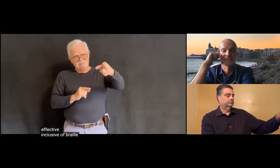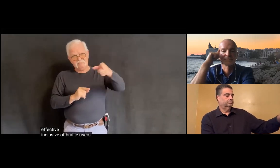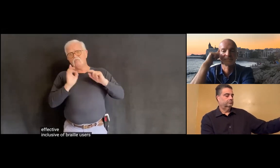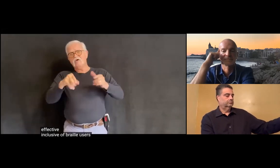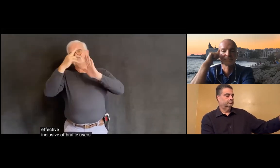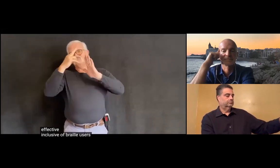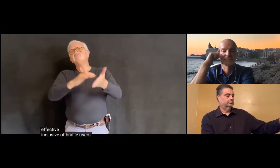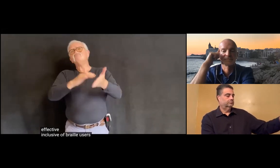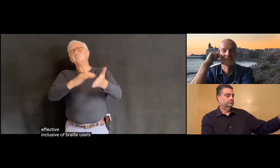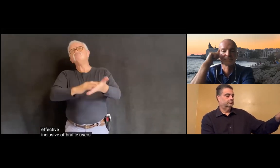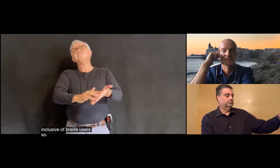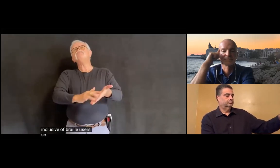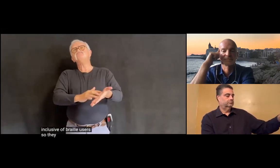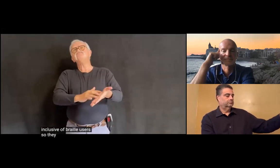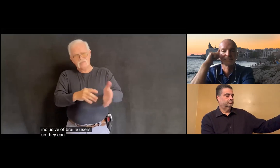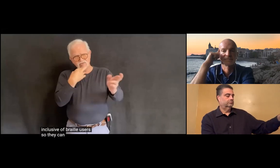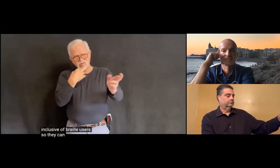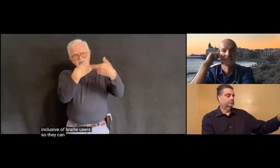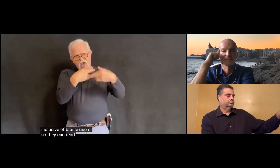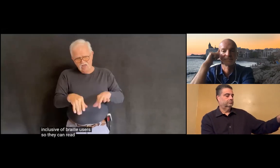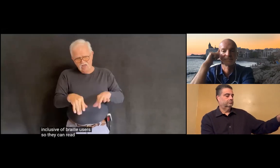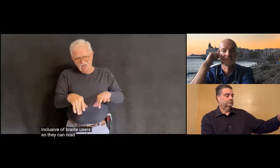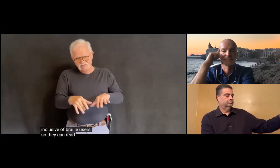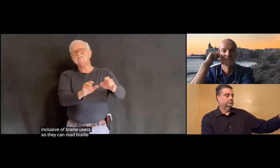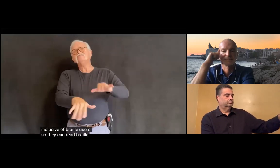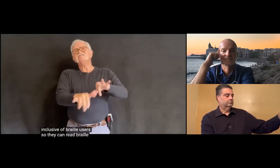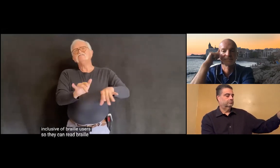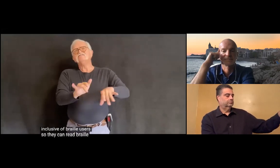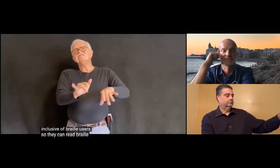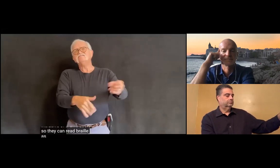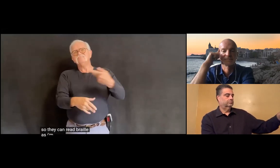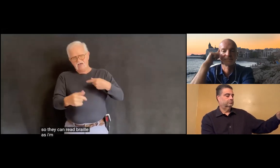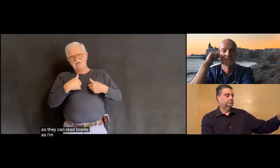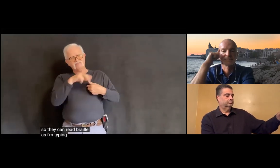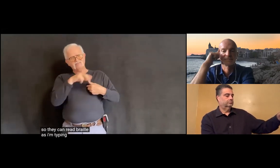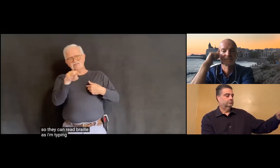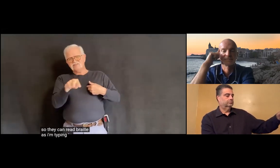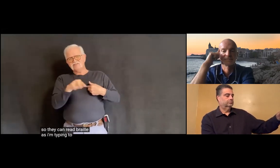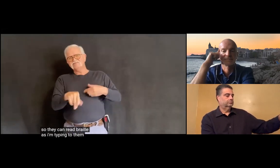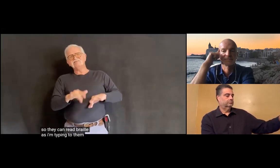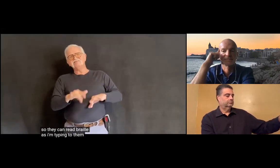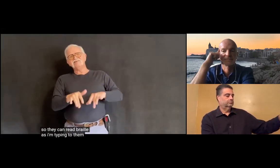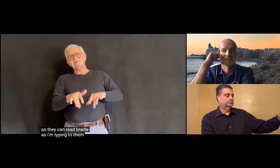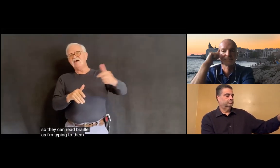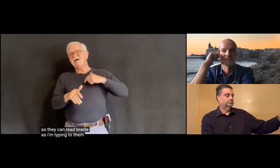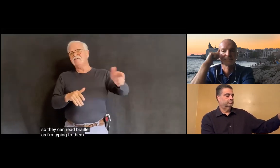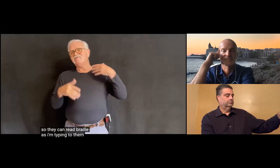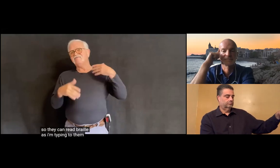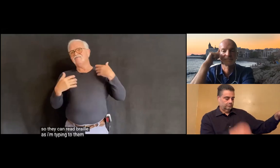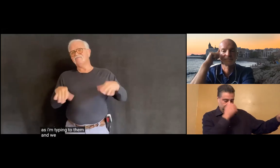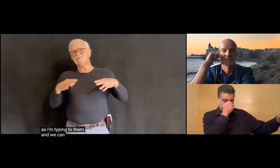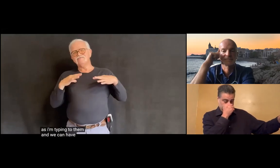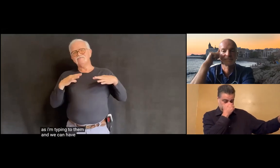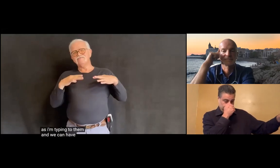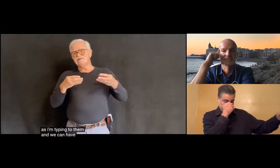users. So, they can use the braille as I can use that. And they